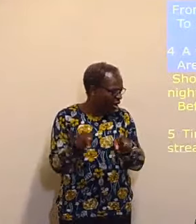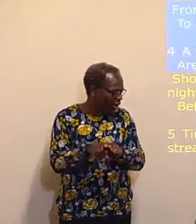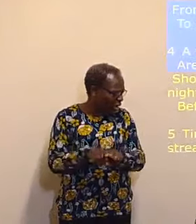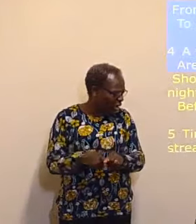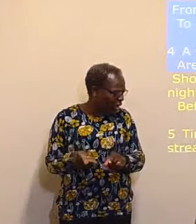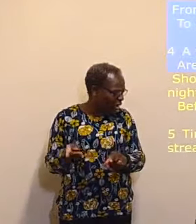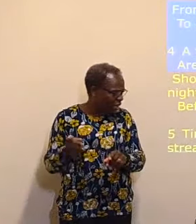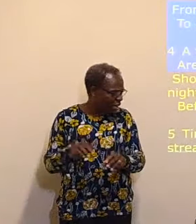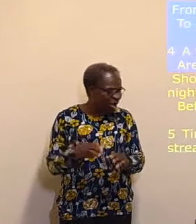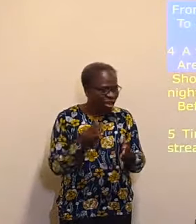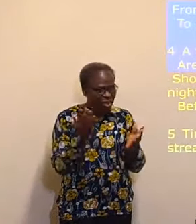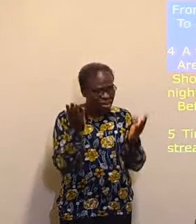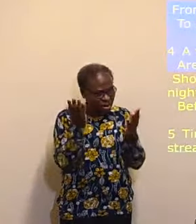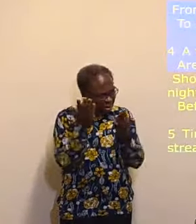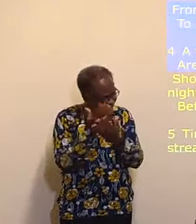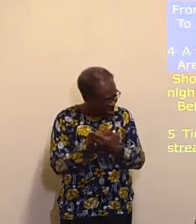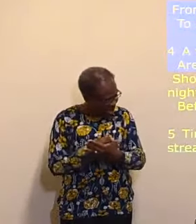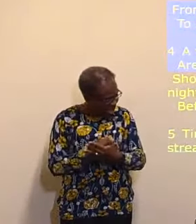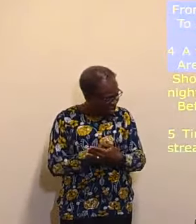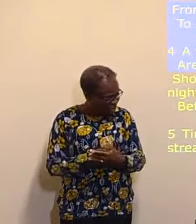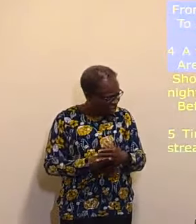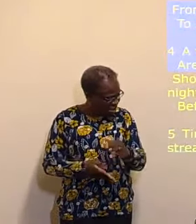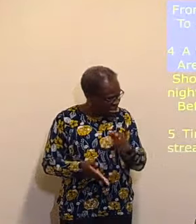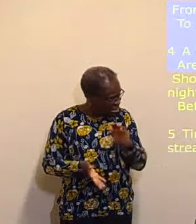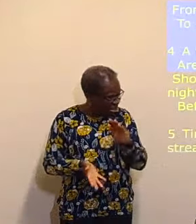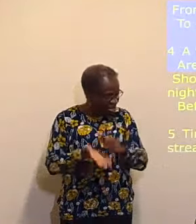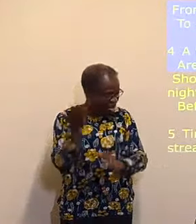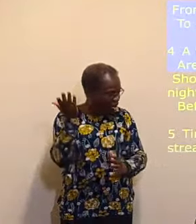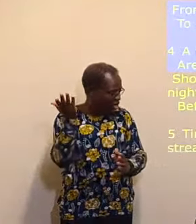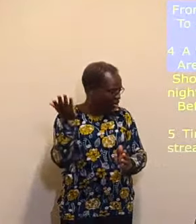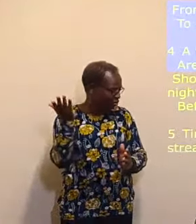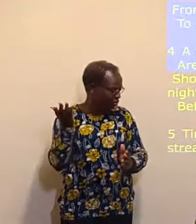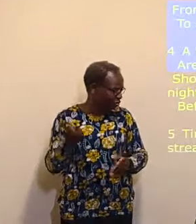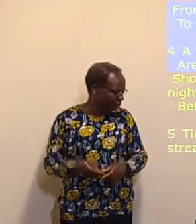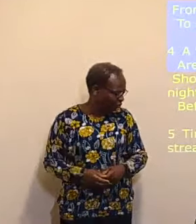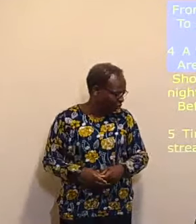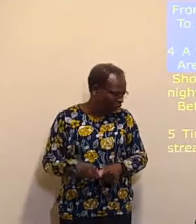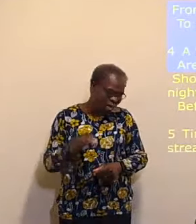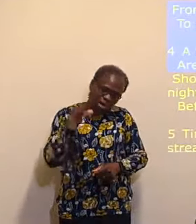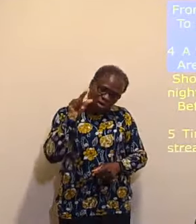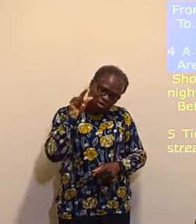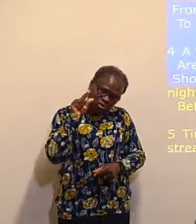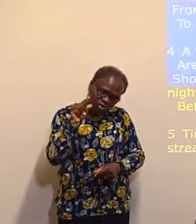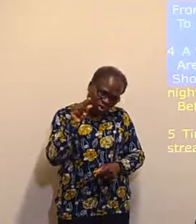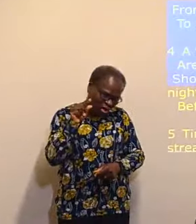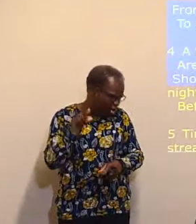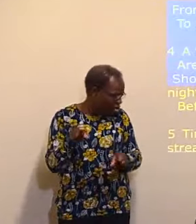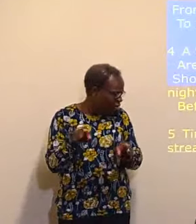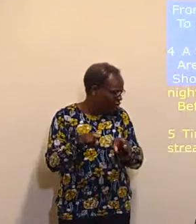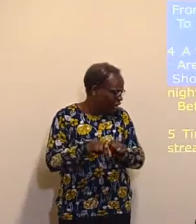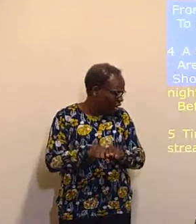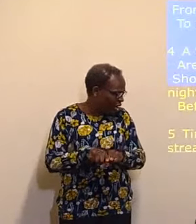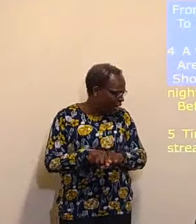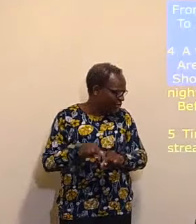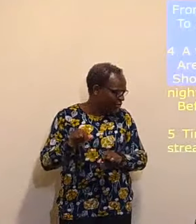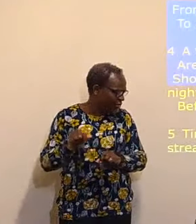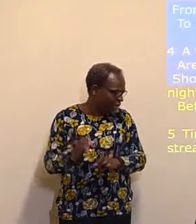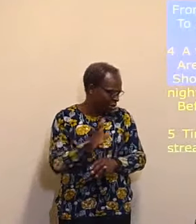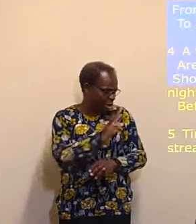like a feeling gone Short as the